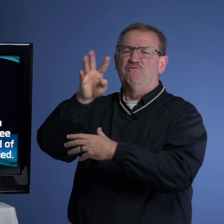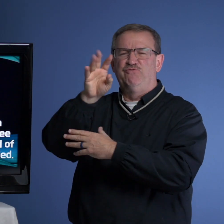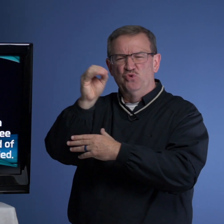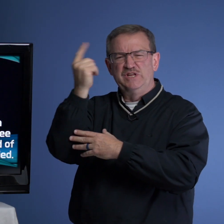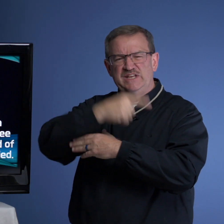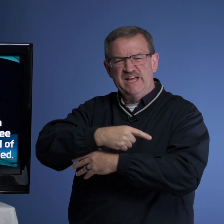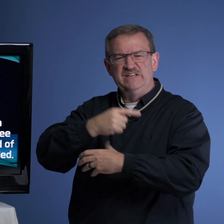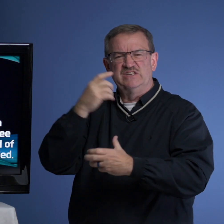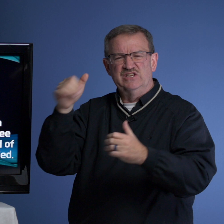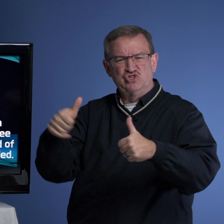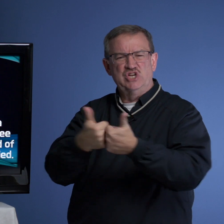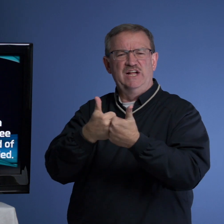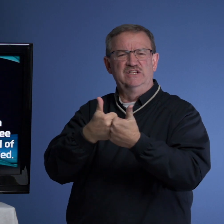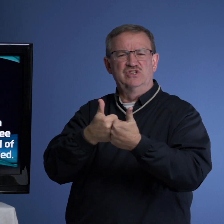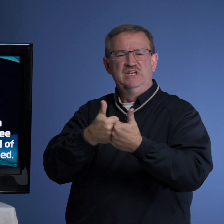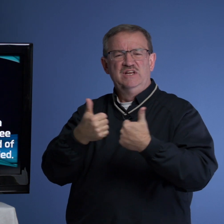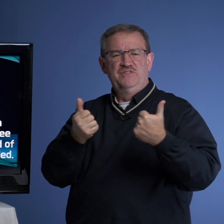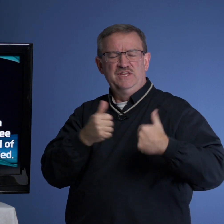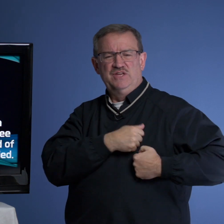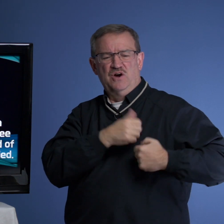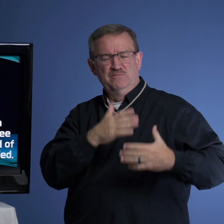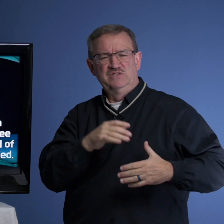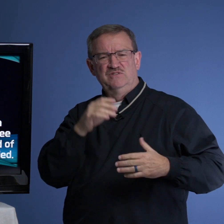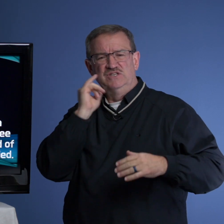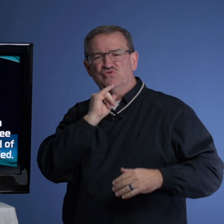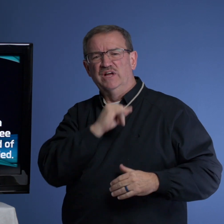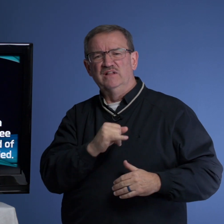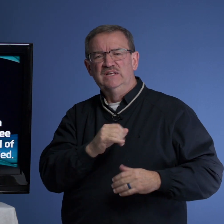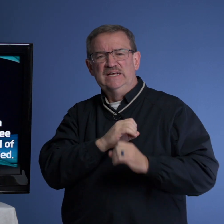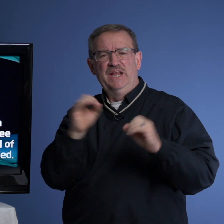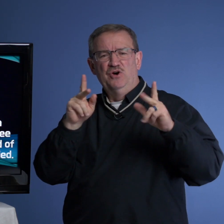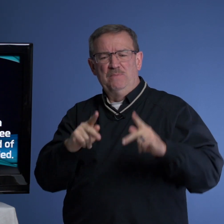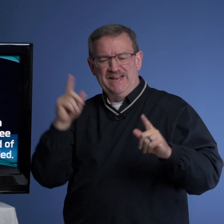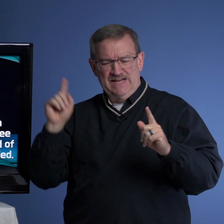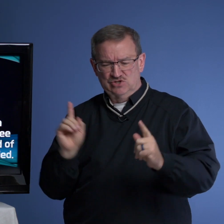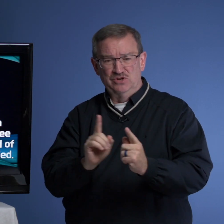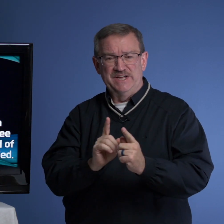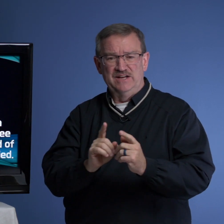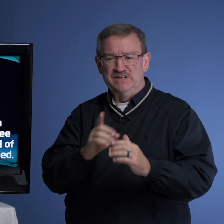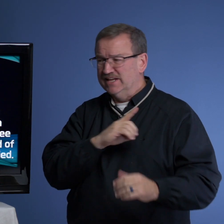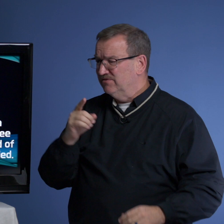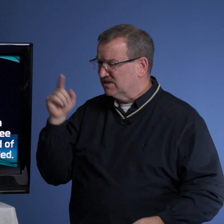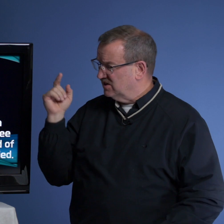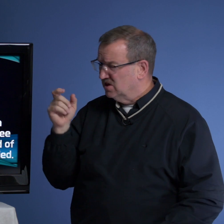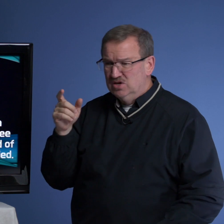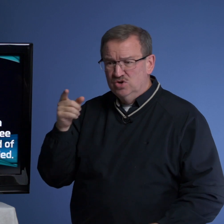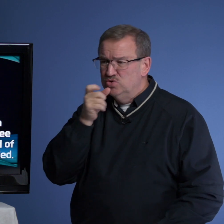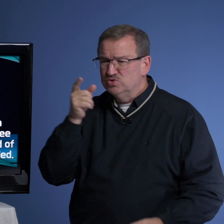40 days. He has challenged the armies of Israel, and nobody has gone down. And David says, Who is